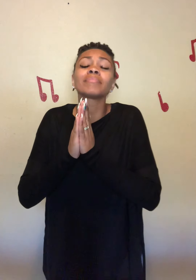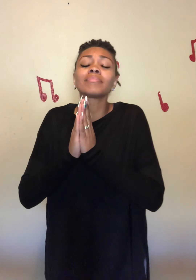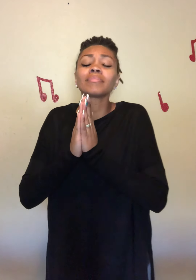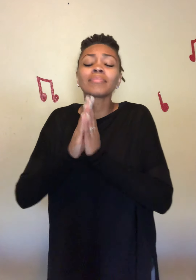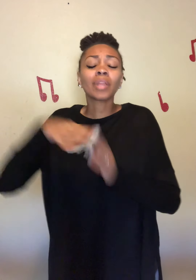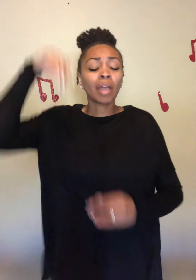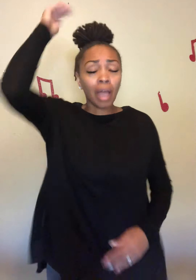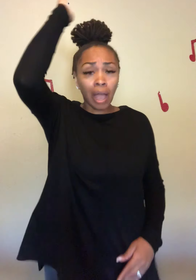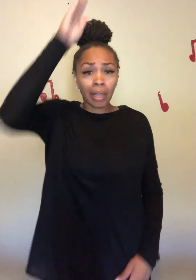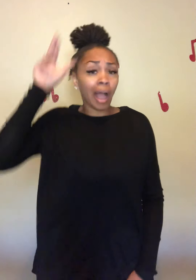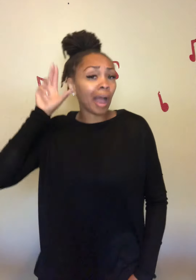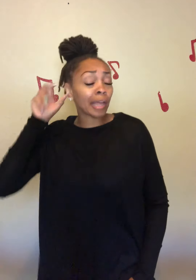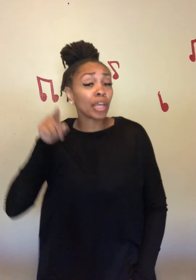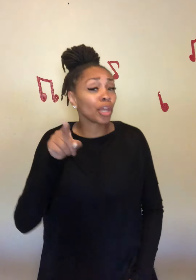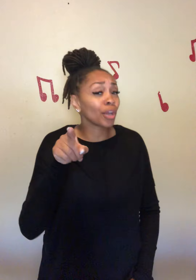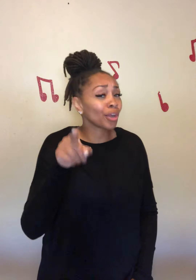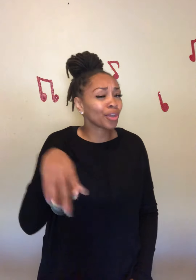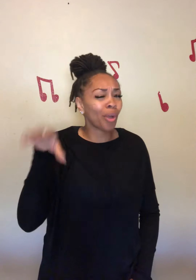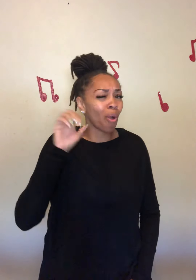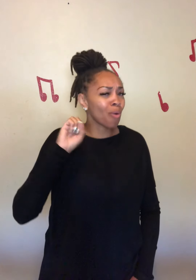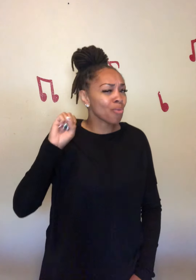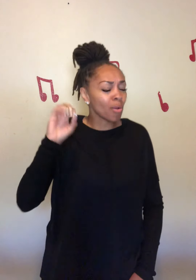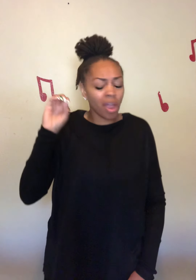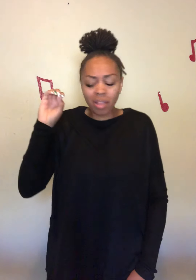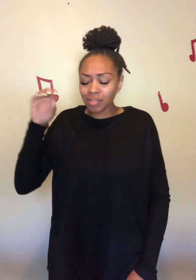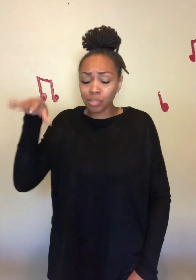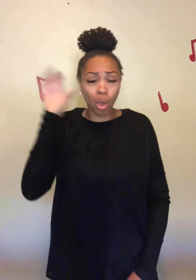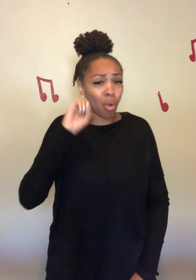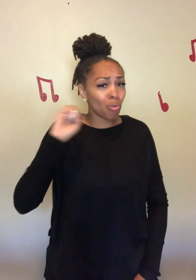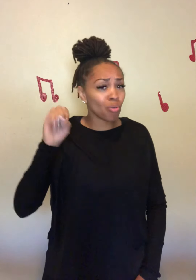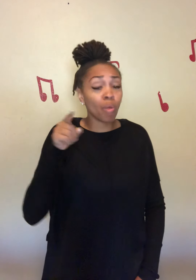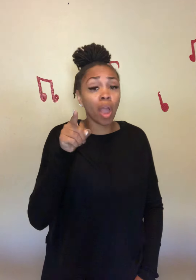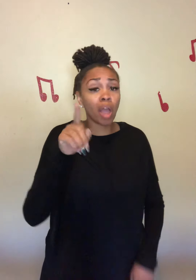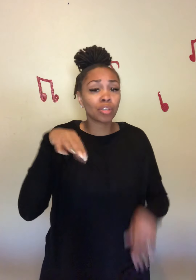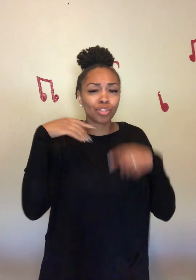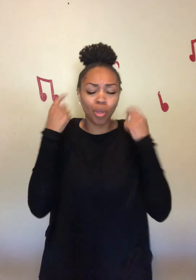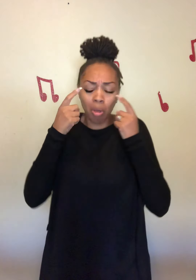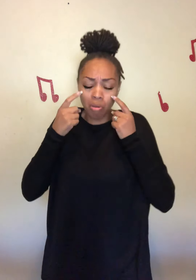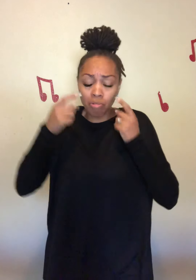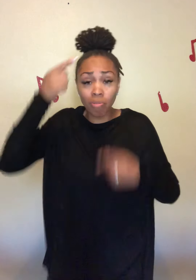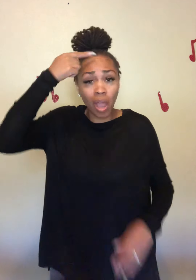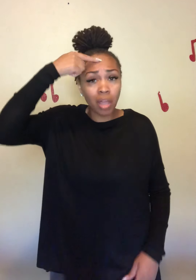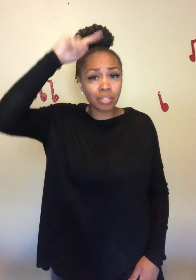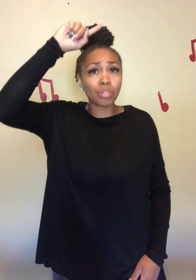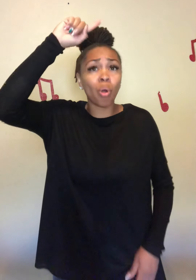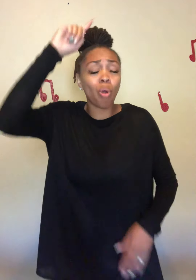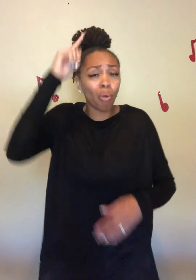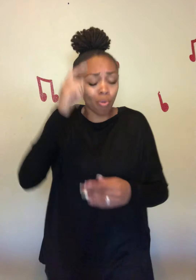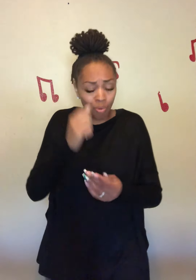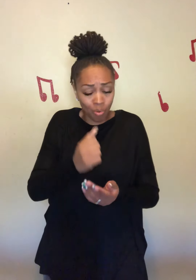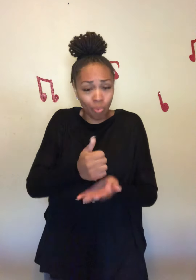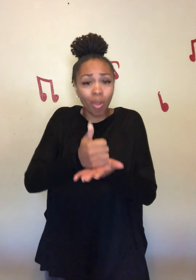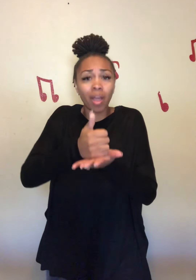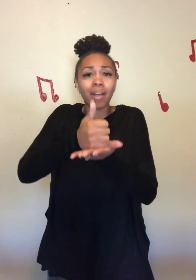I hear your S.O.S., your S.O.S